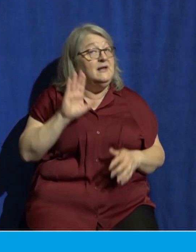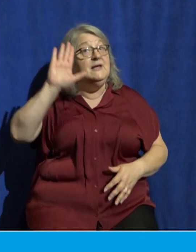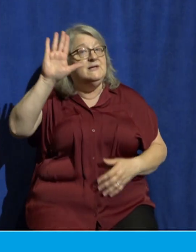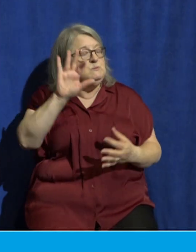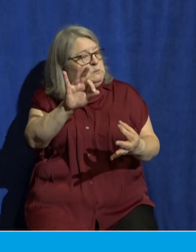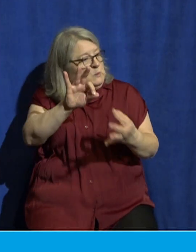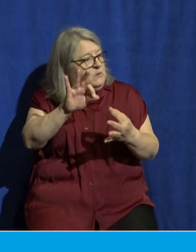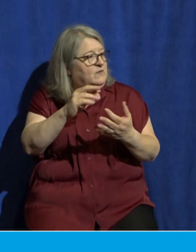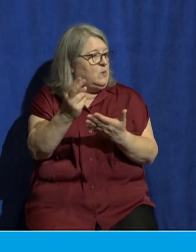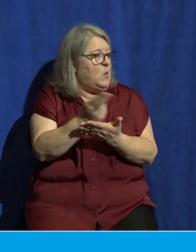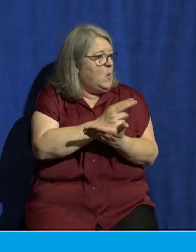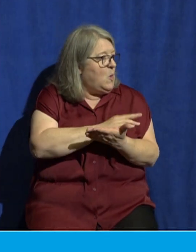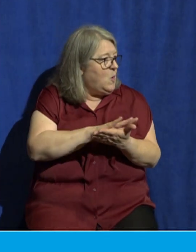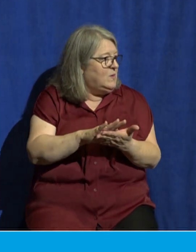standard of God